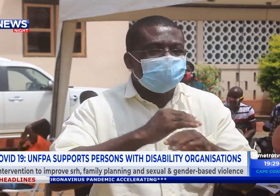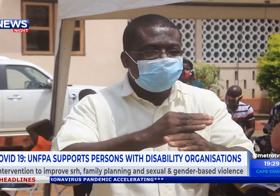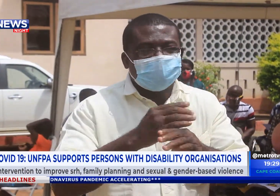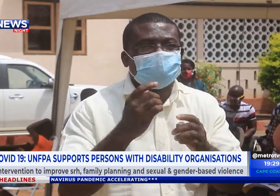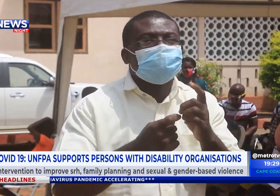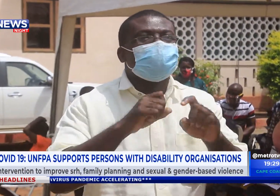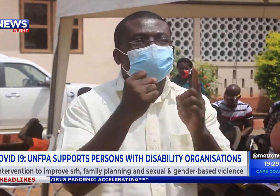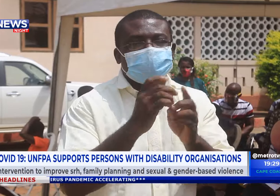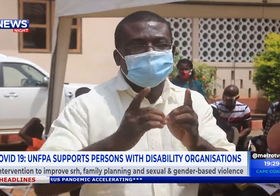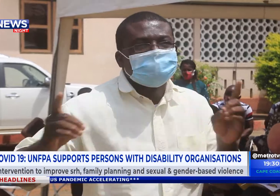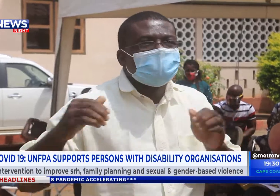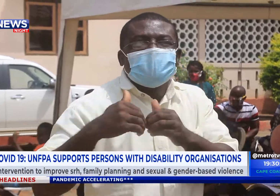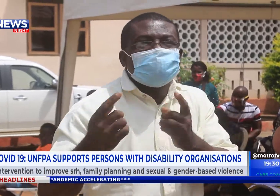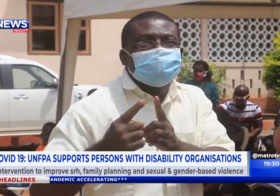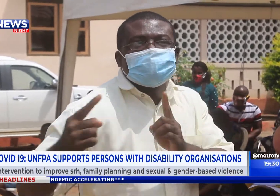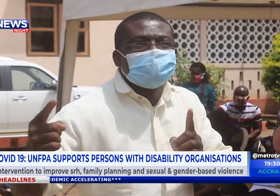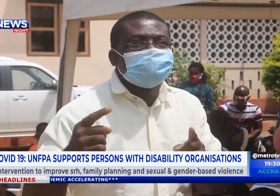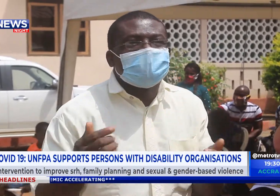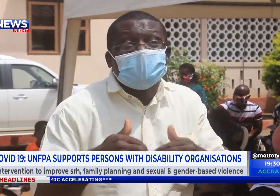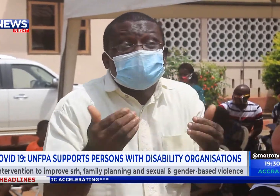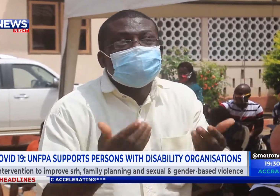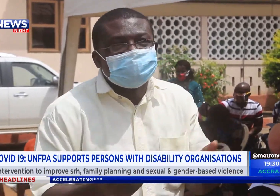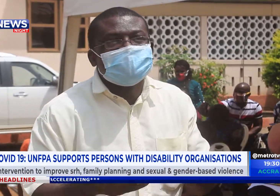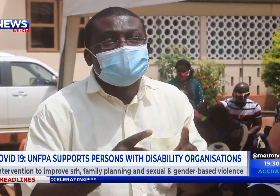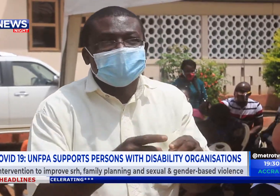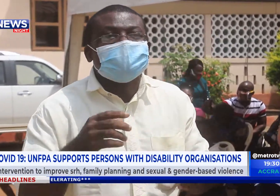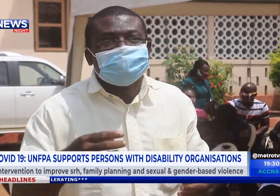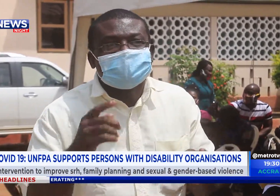wife, how do you distance yourself? Yeah.